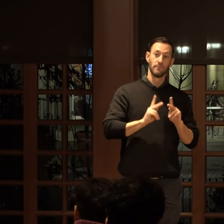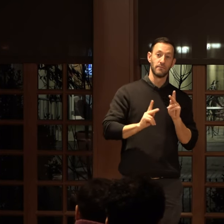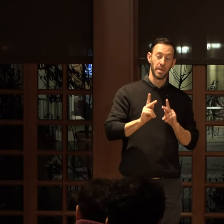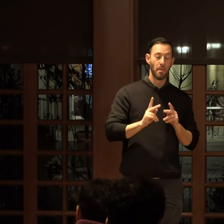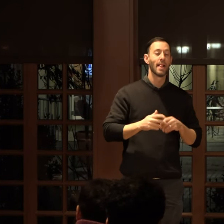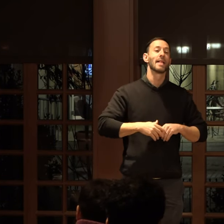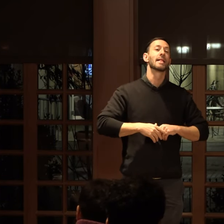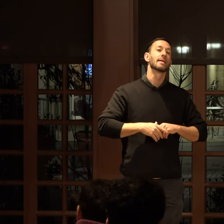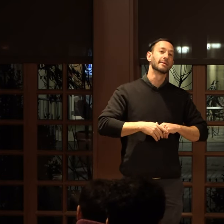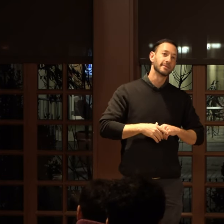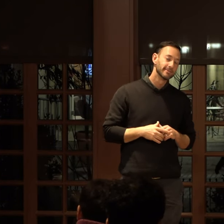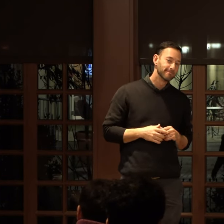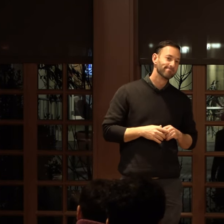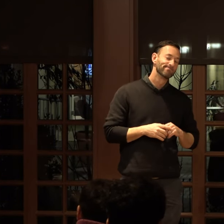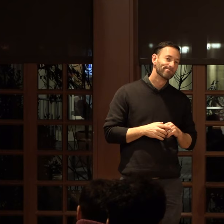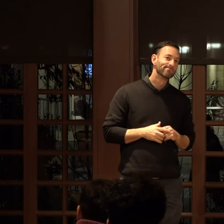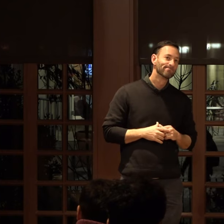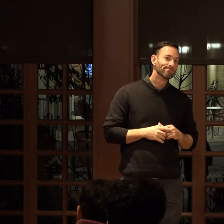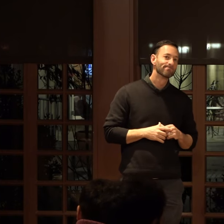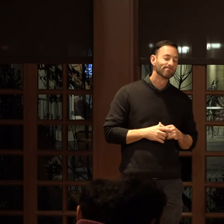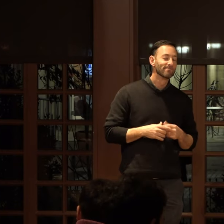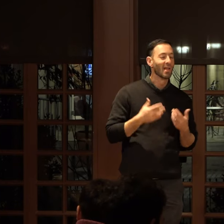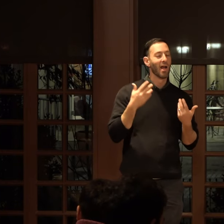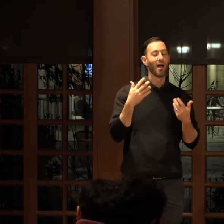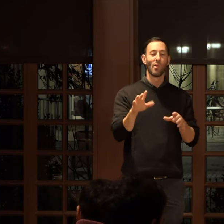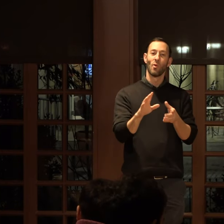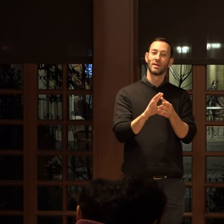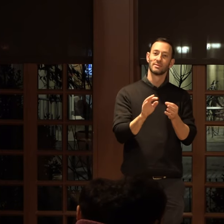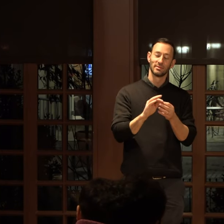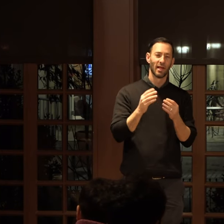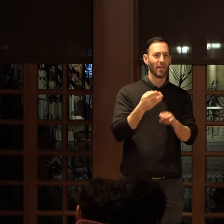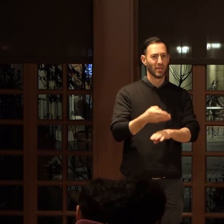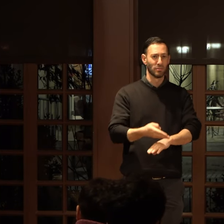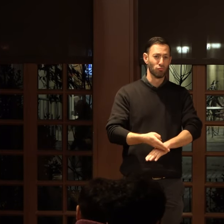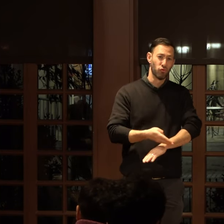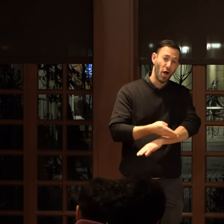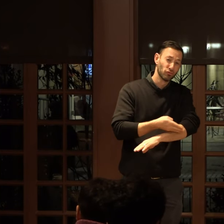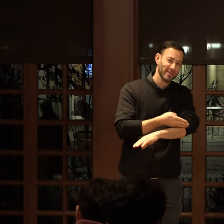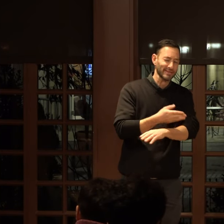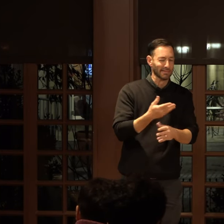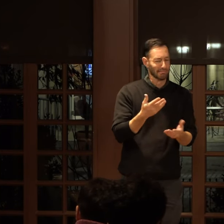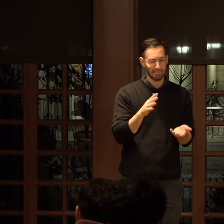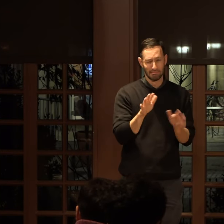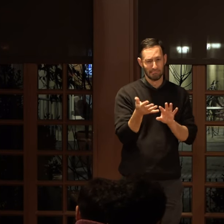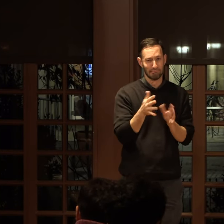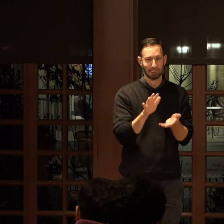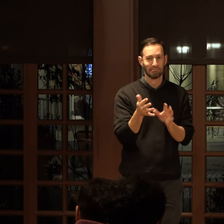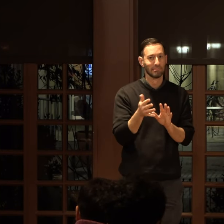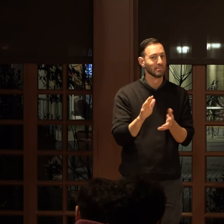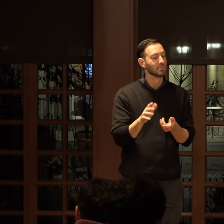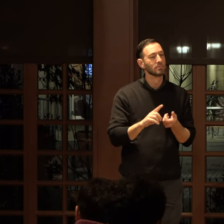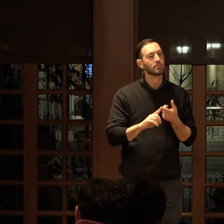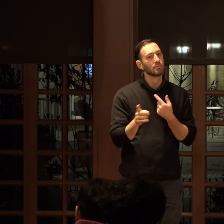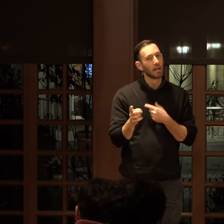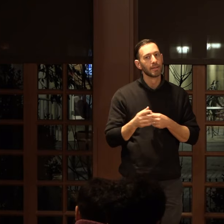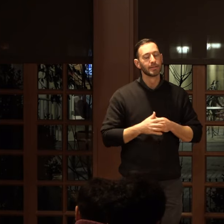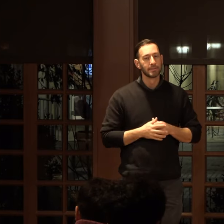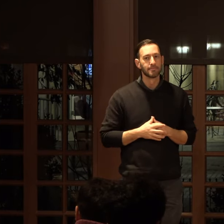have, hmm, I don't want to say that there's been progress because it's not exactly progress, but they, there,